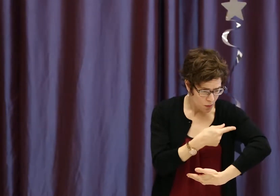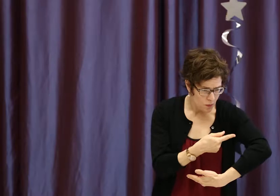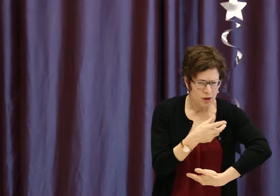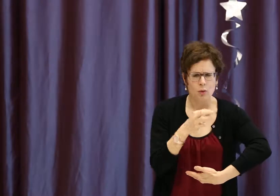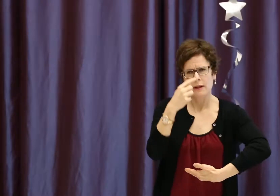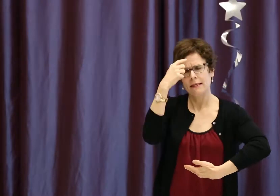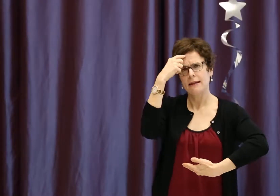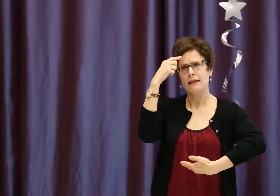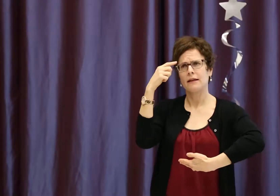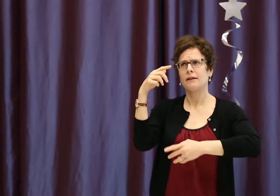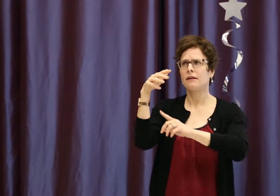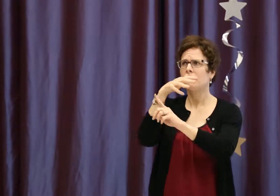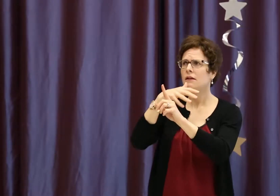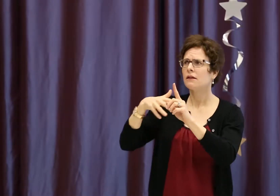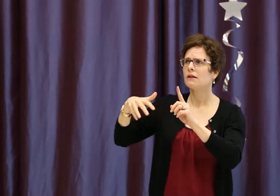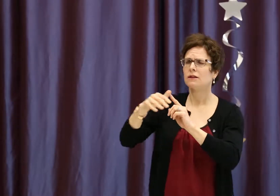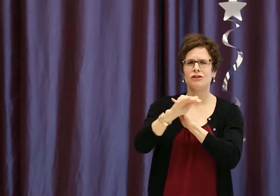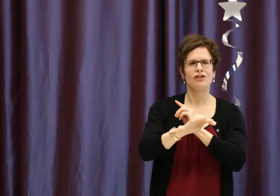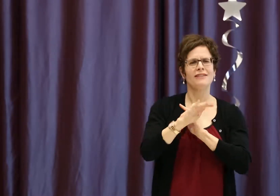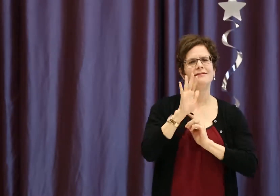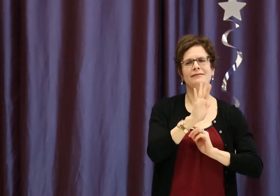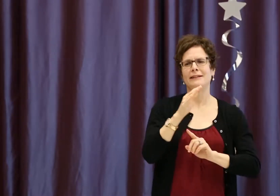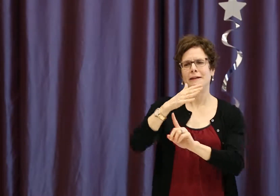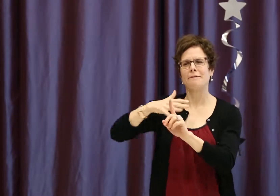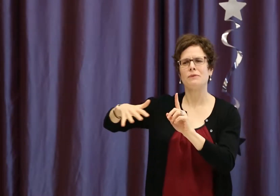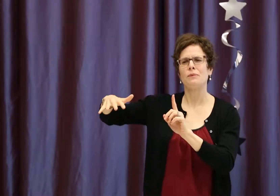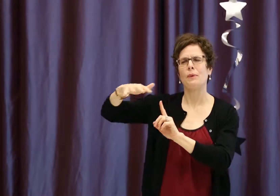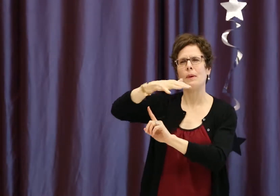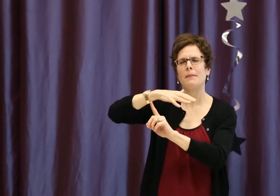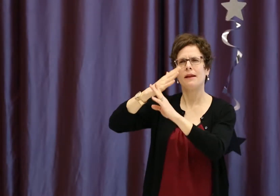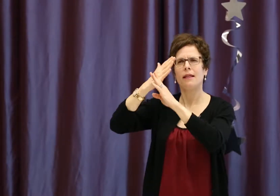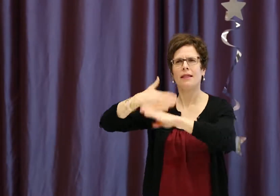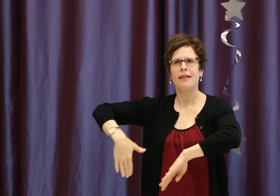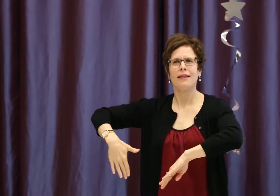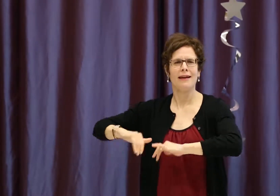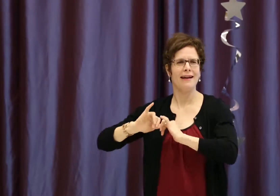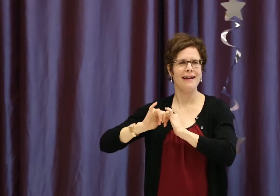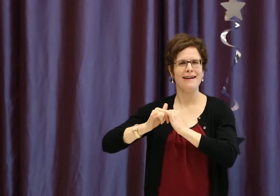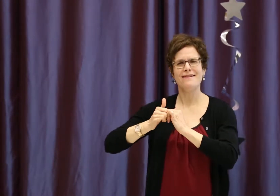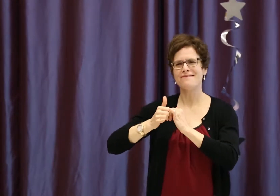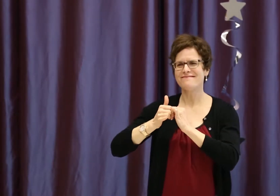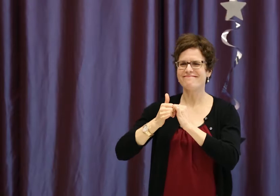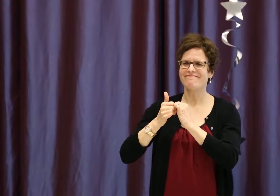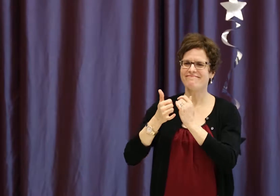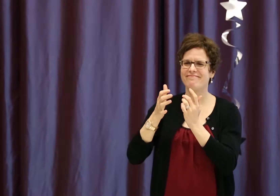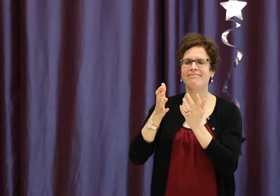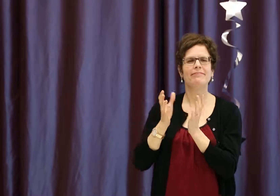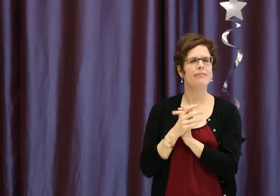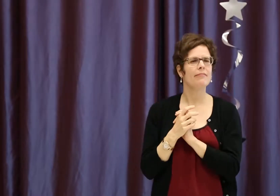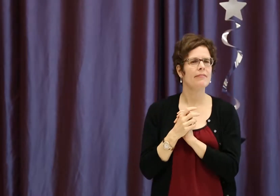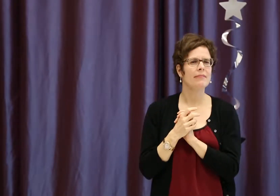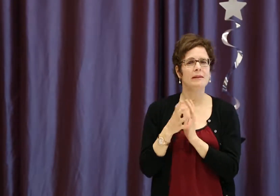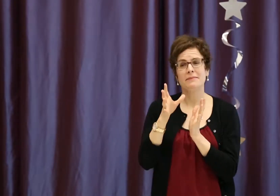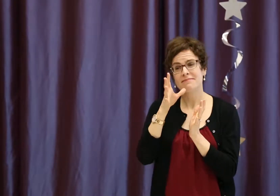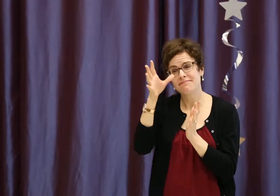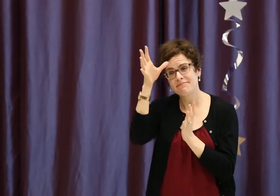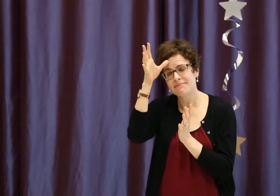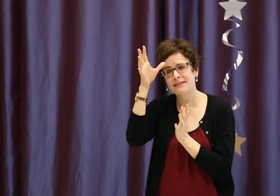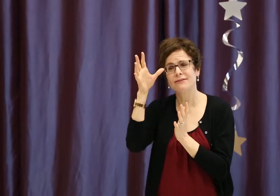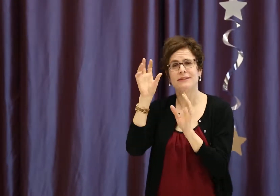or their child is deaf, will they view the child as possessing the disability, or will they view the disabilities as a product of